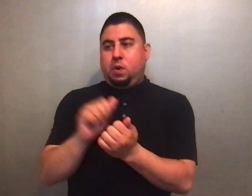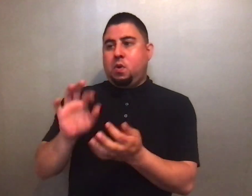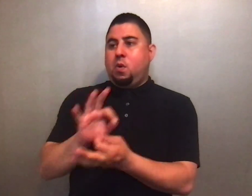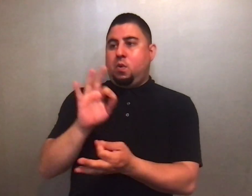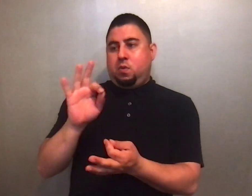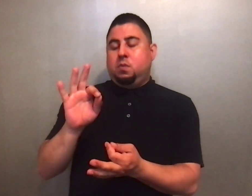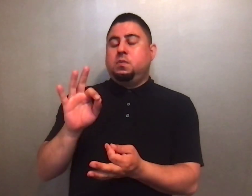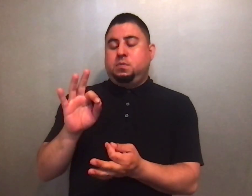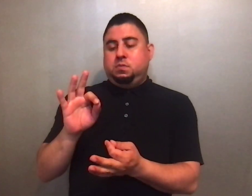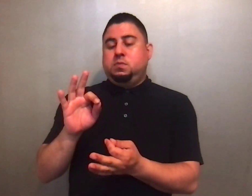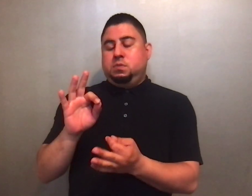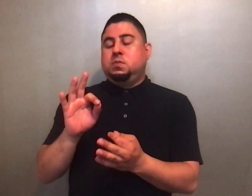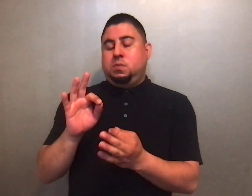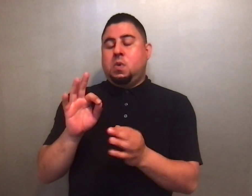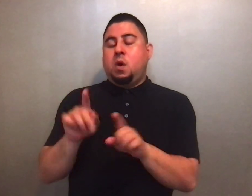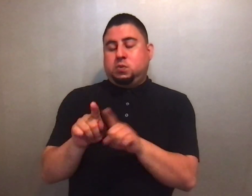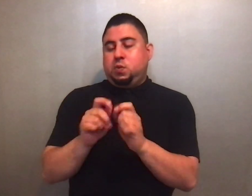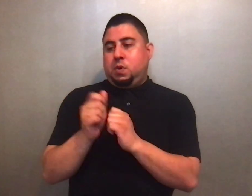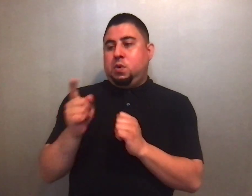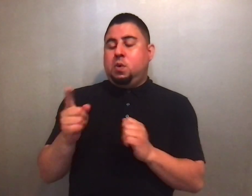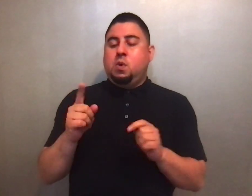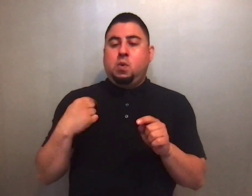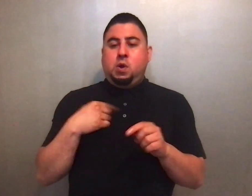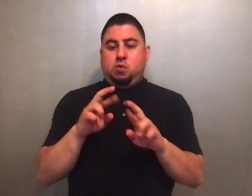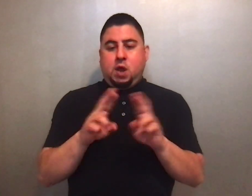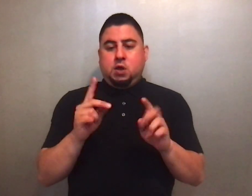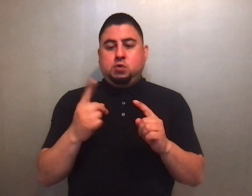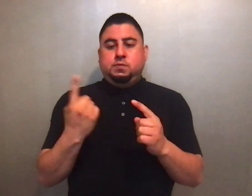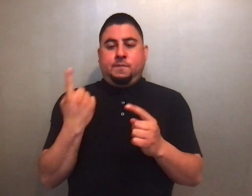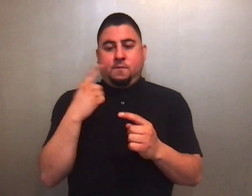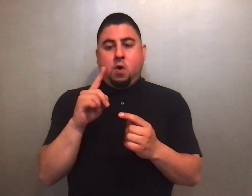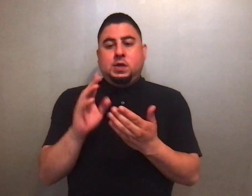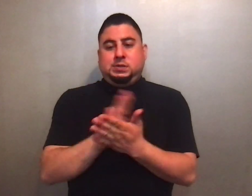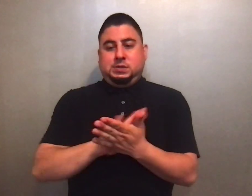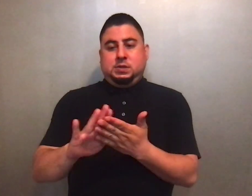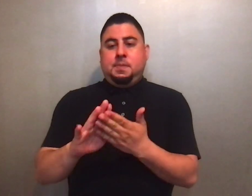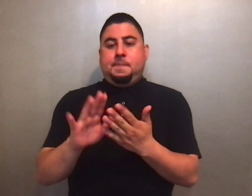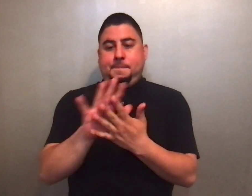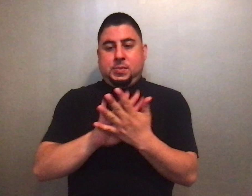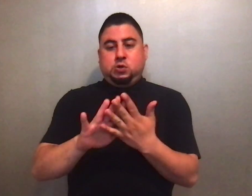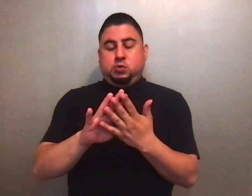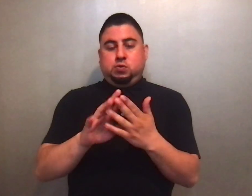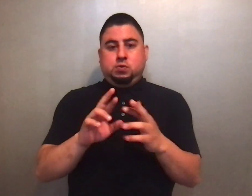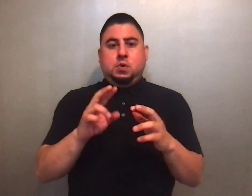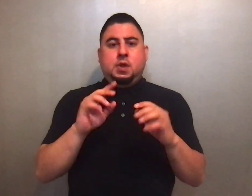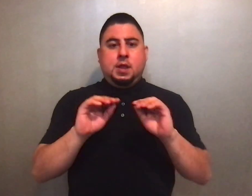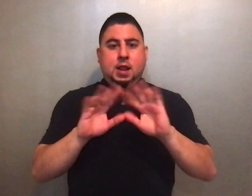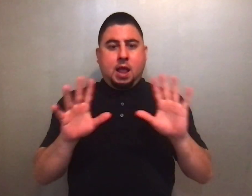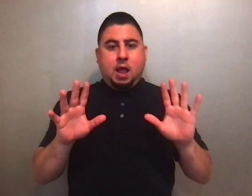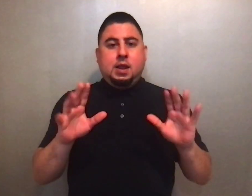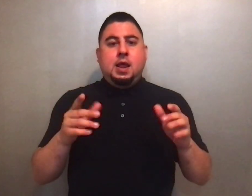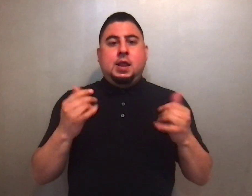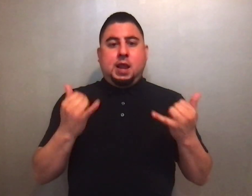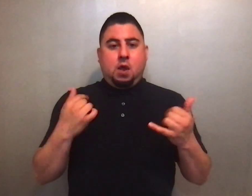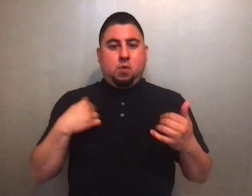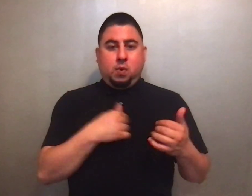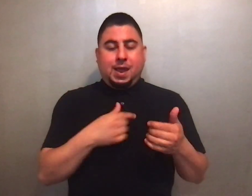prepare to celebrate sacred mysteries in the midst of Lent, let us ask to know God's loving mercy.